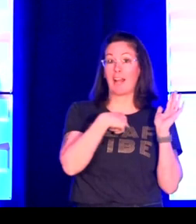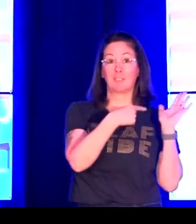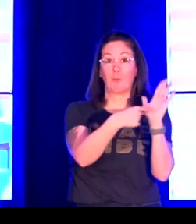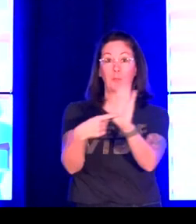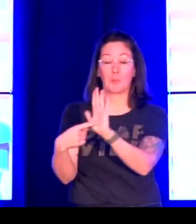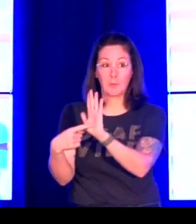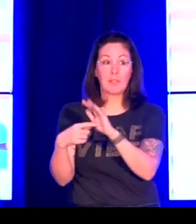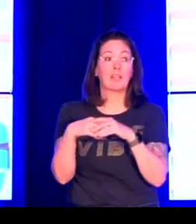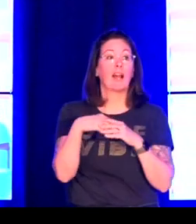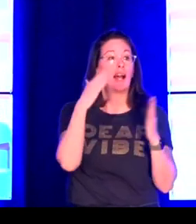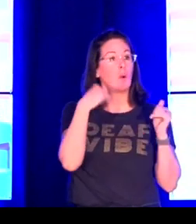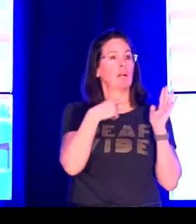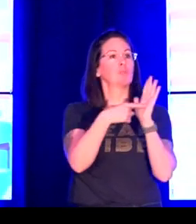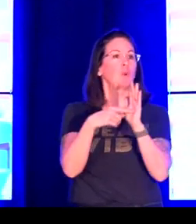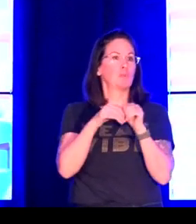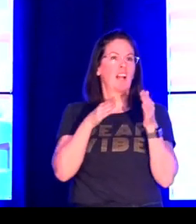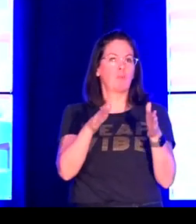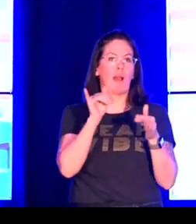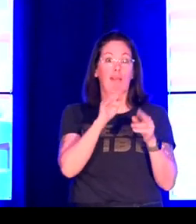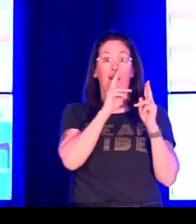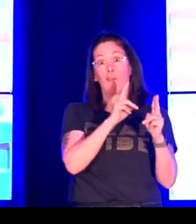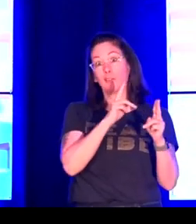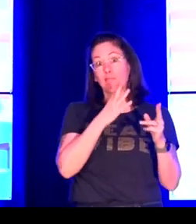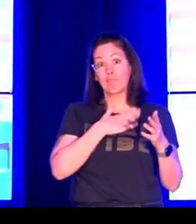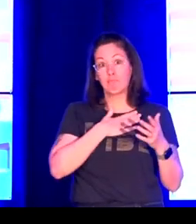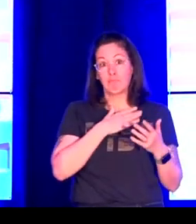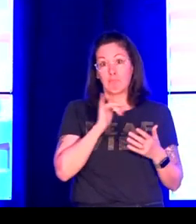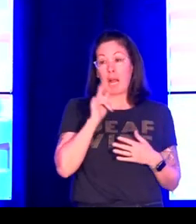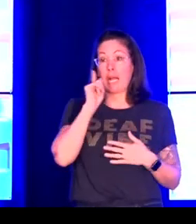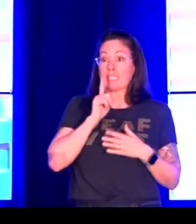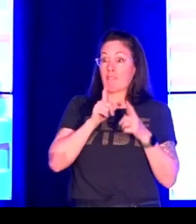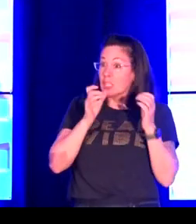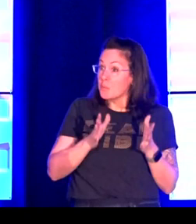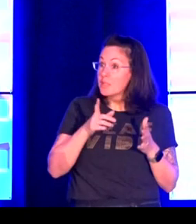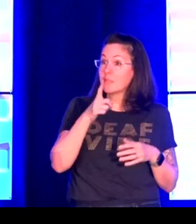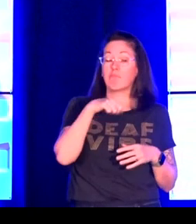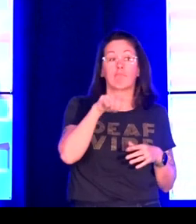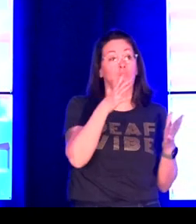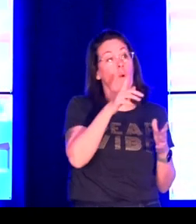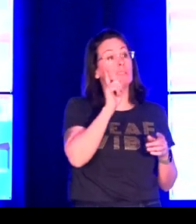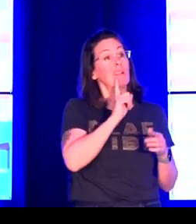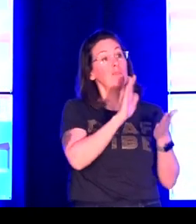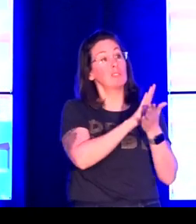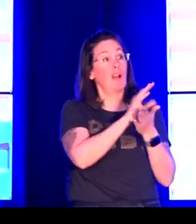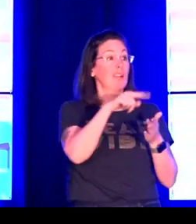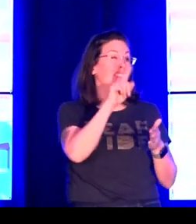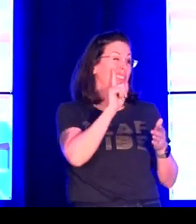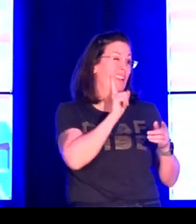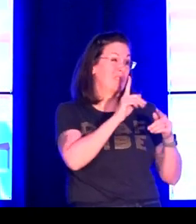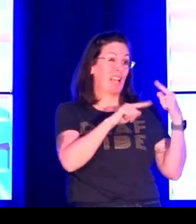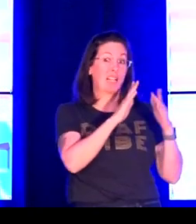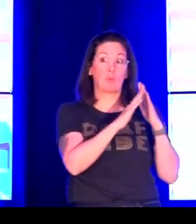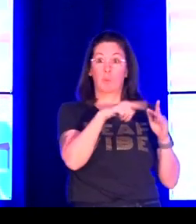So, in a nutshell, that's the work that I do. Hopefully I was able to show you that in such a way that honors deaf